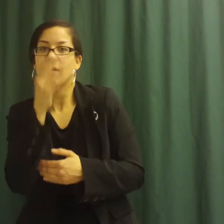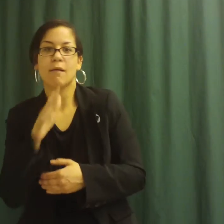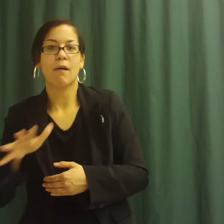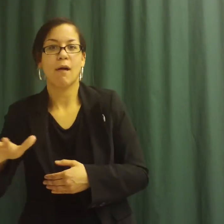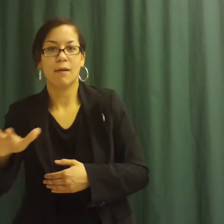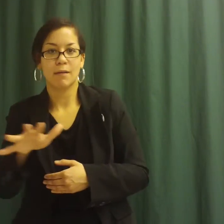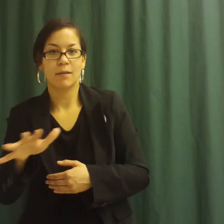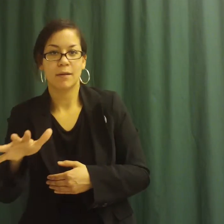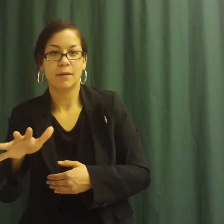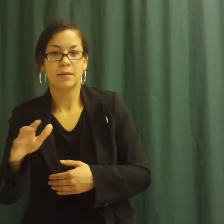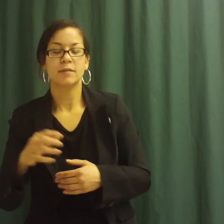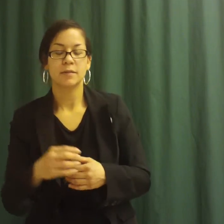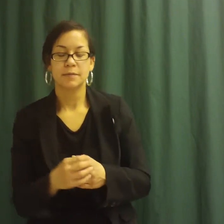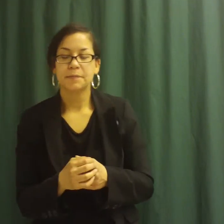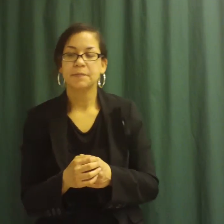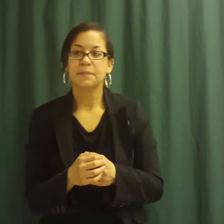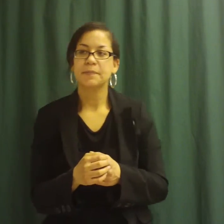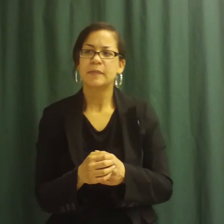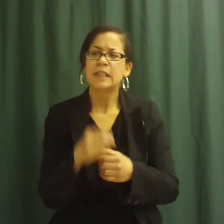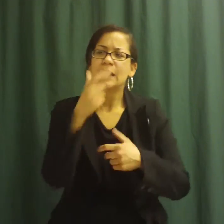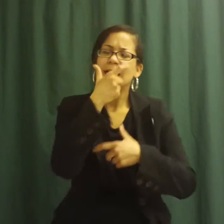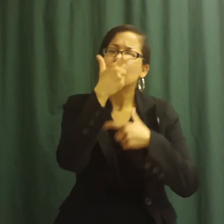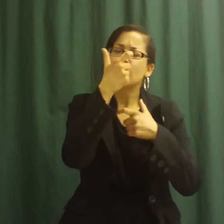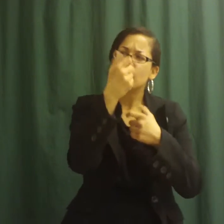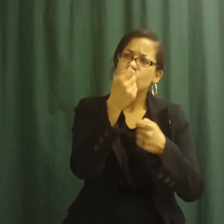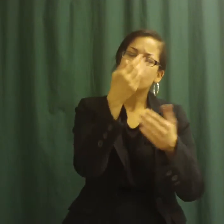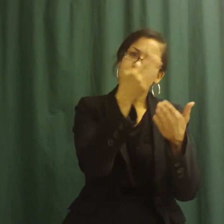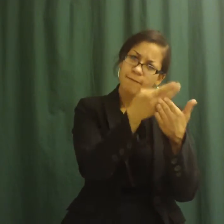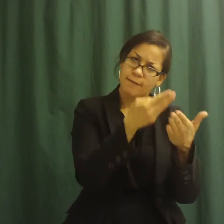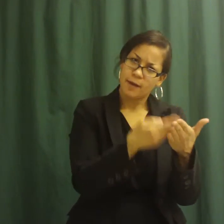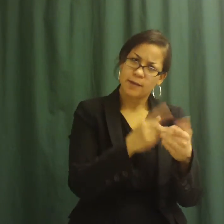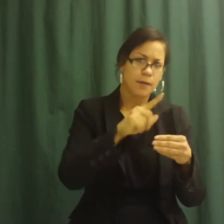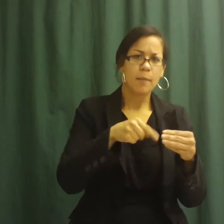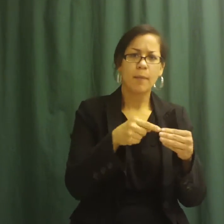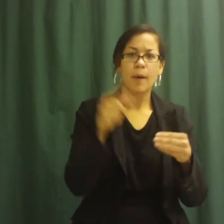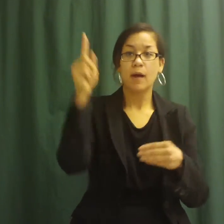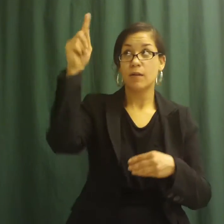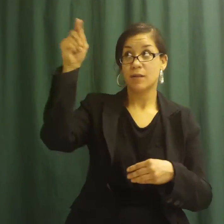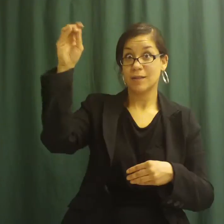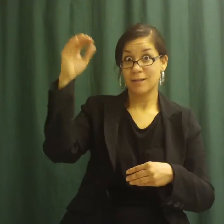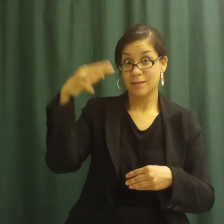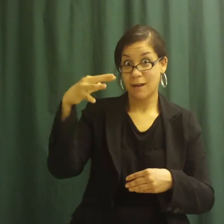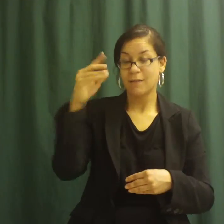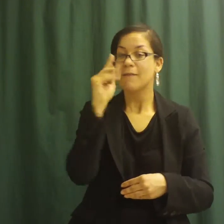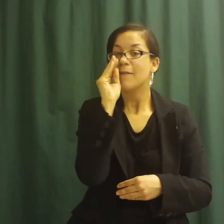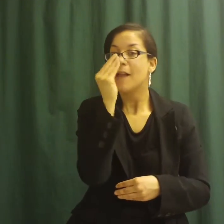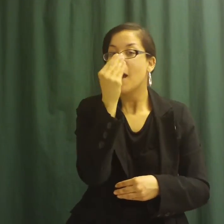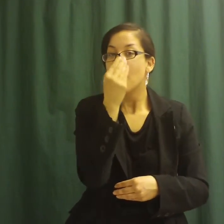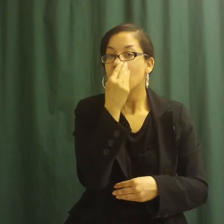fact about sunflowers is they can grow along the road.